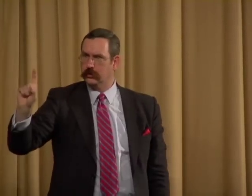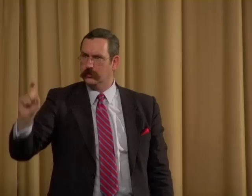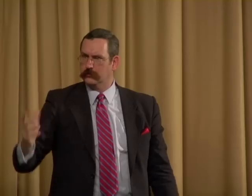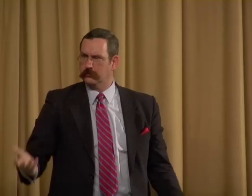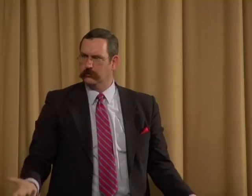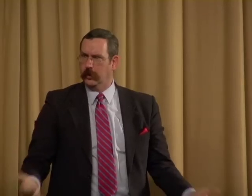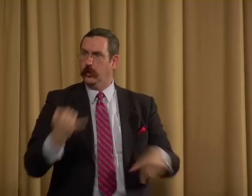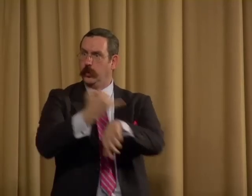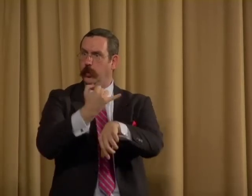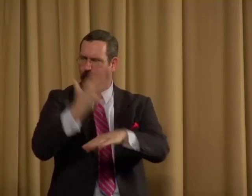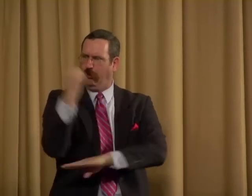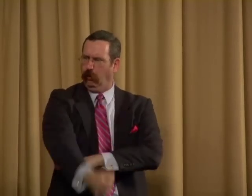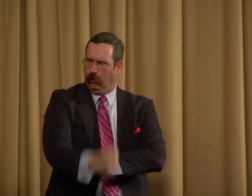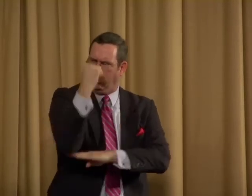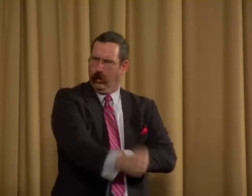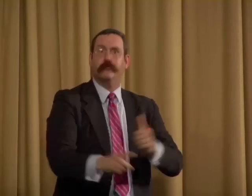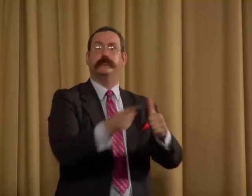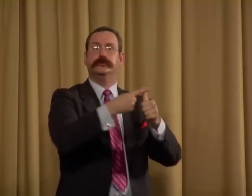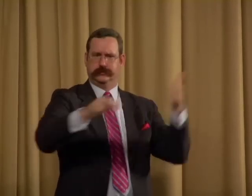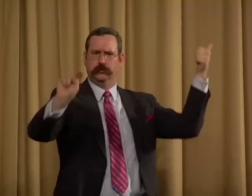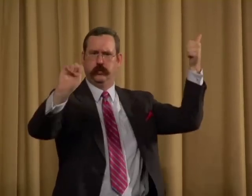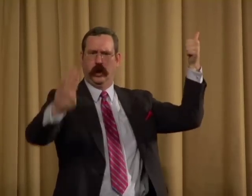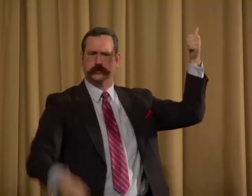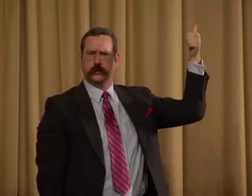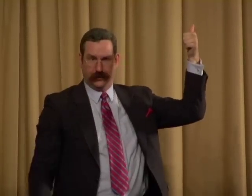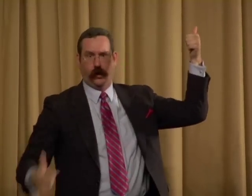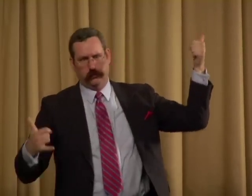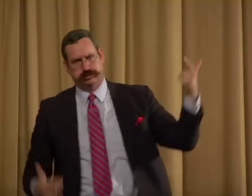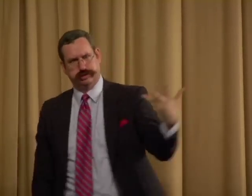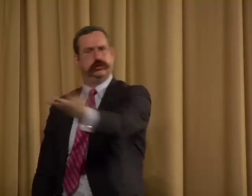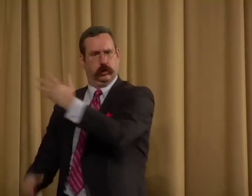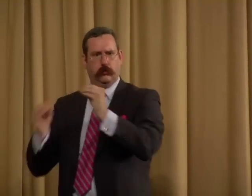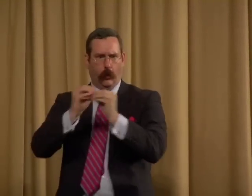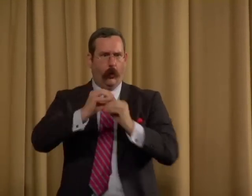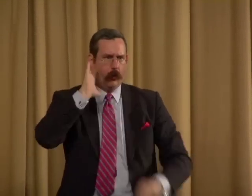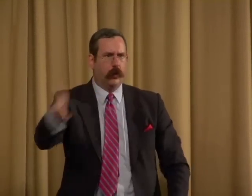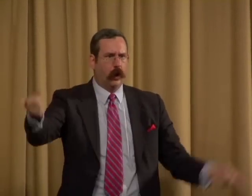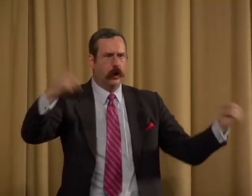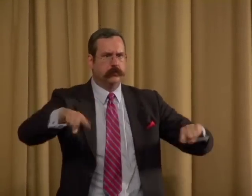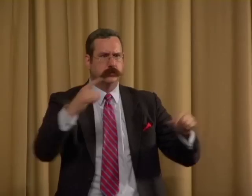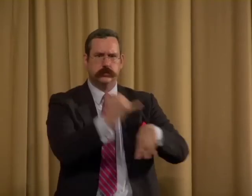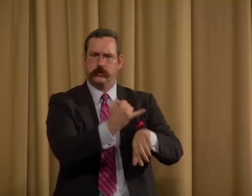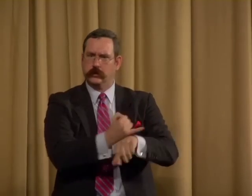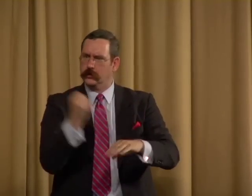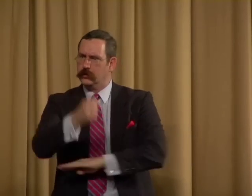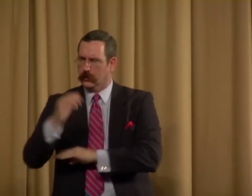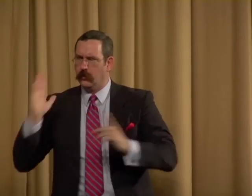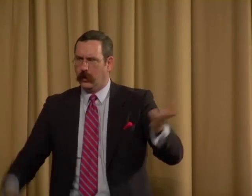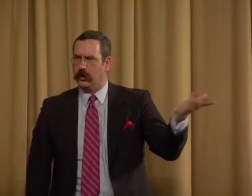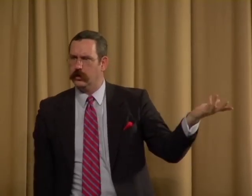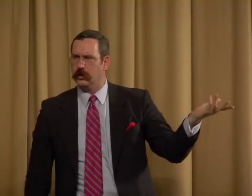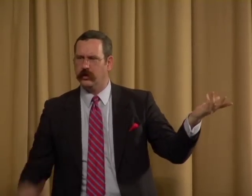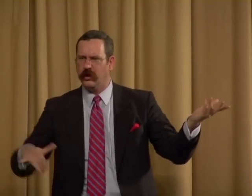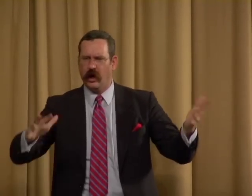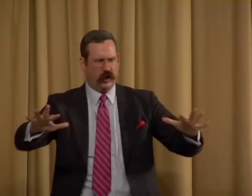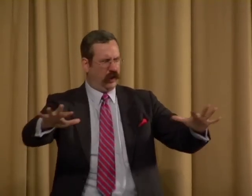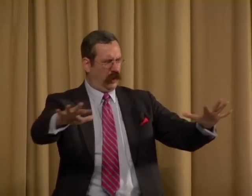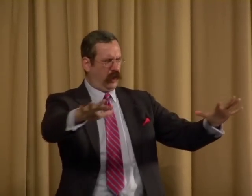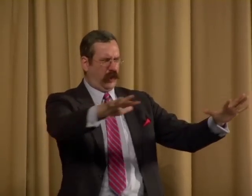But have we seen one major success? We've seen schools for the deaf start to close, one after